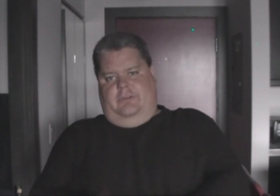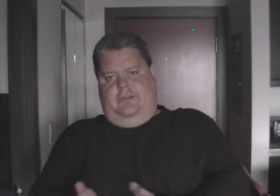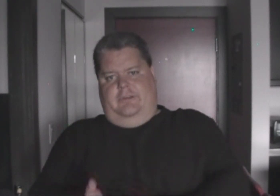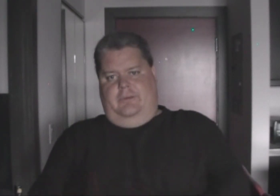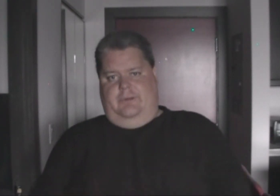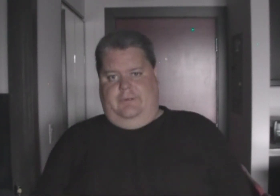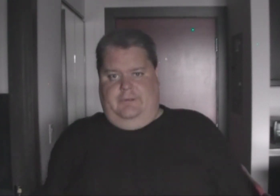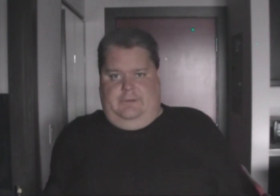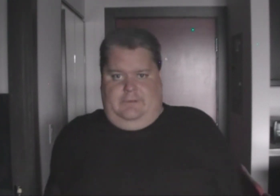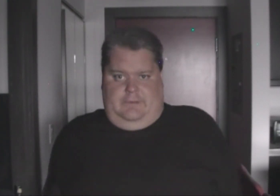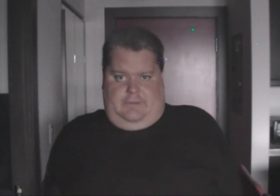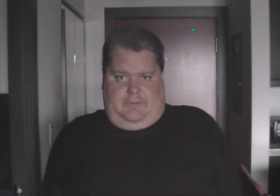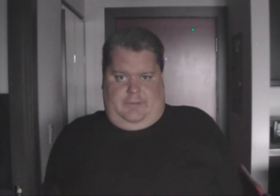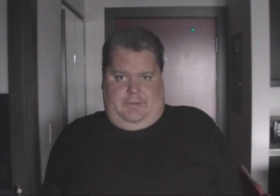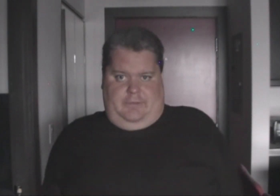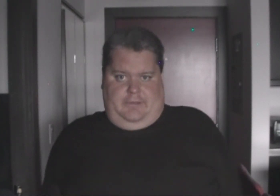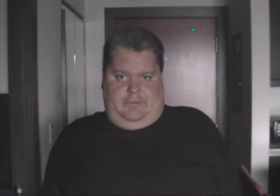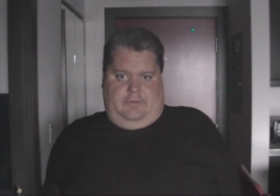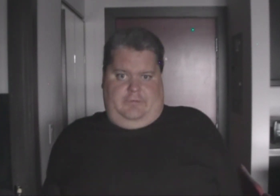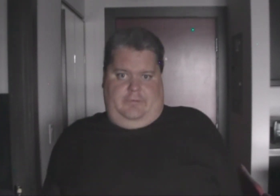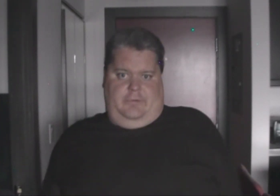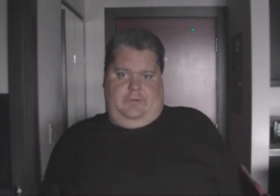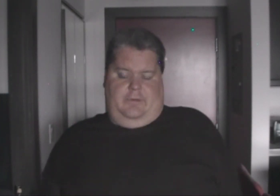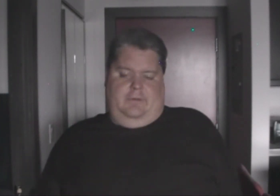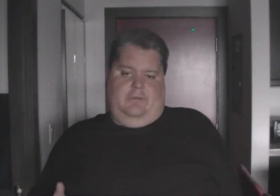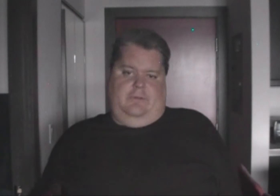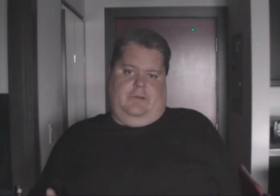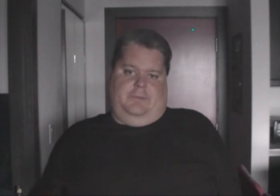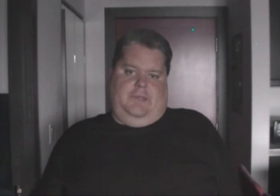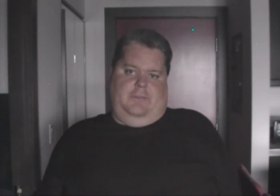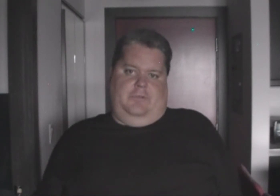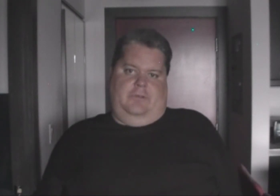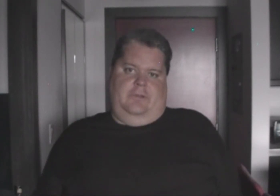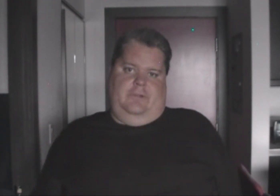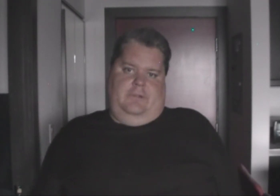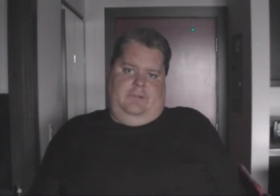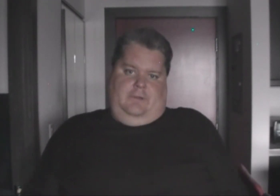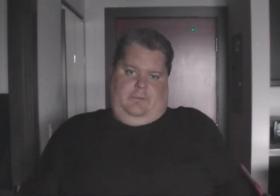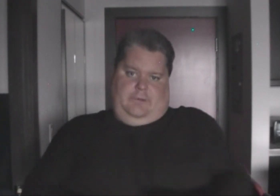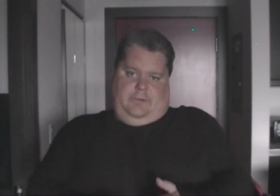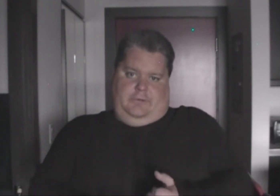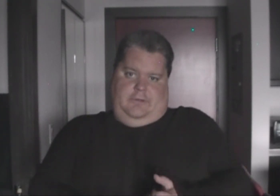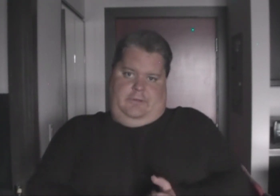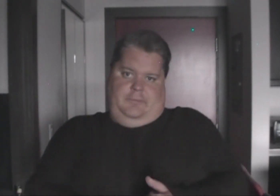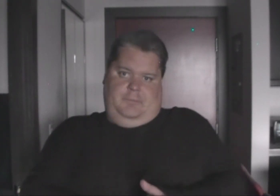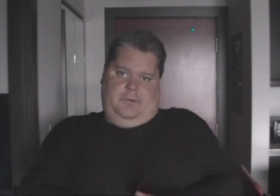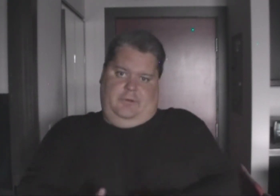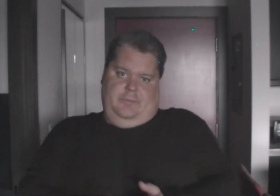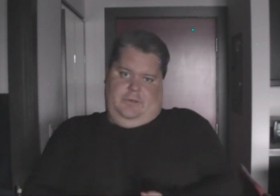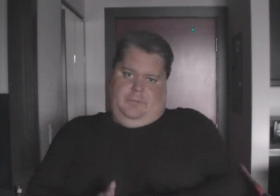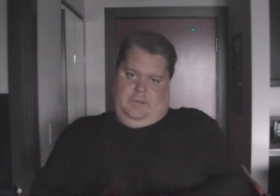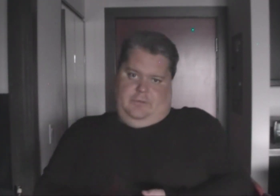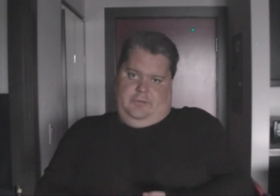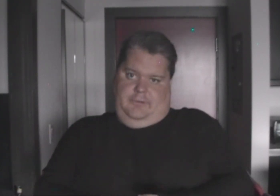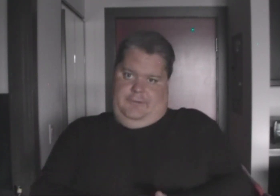C2, uh, I mean, I know that's definitely one of the top games when you go outside to Super Mario, Mega Man, Zelda,